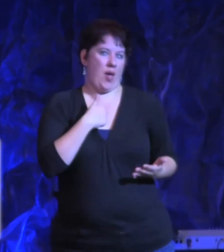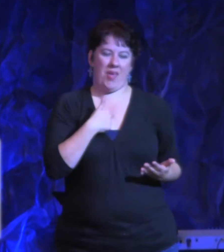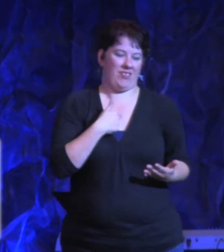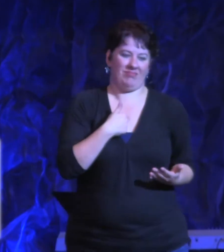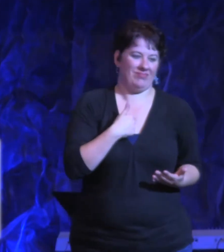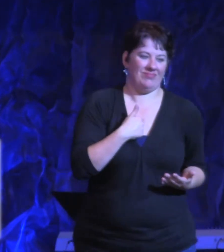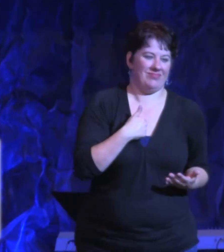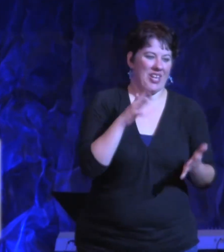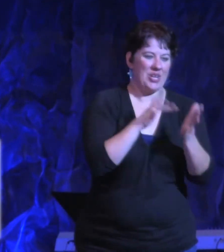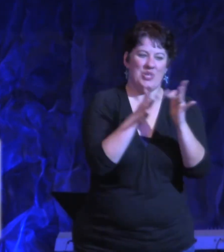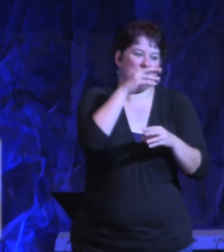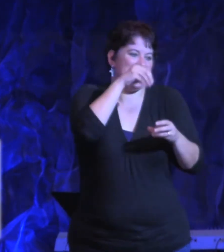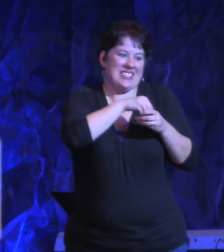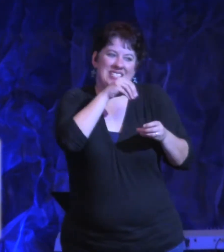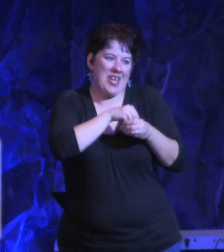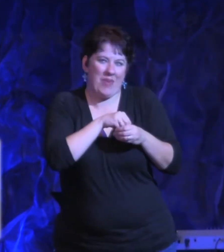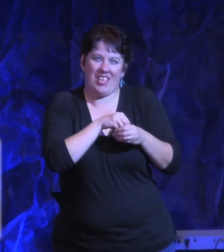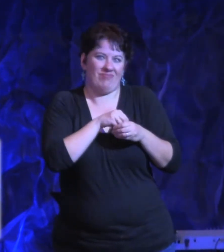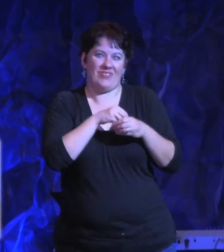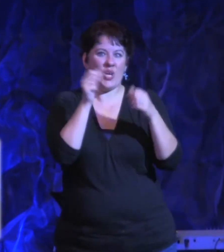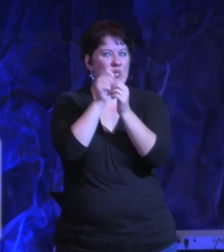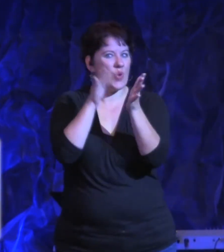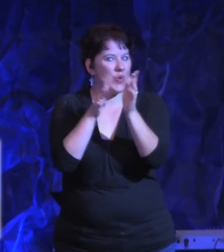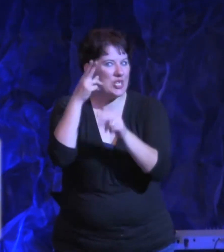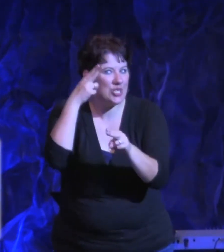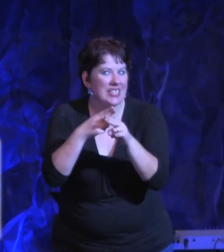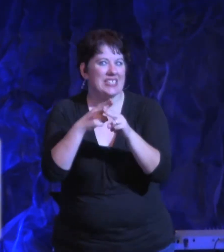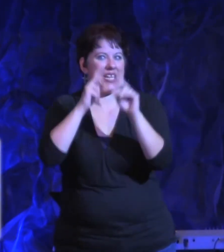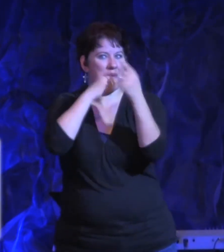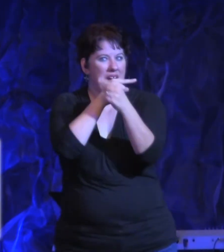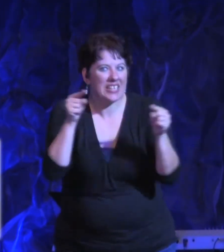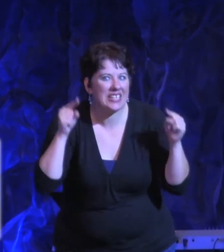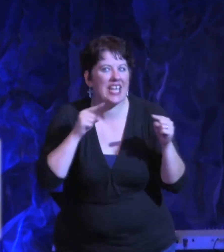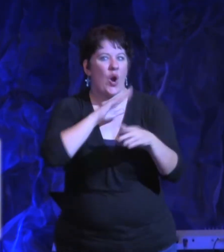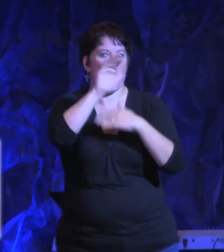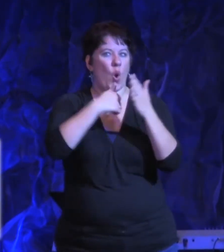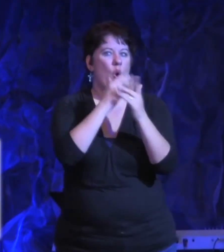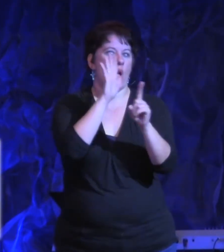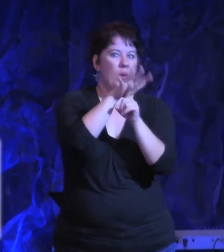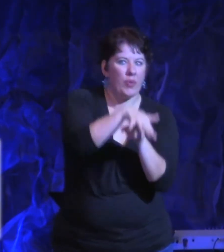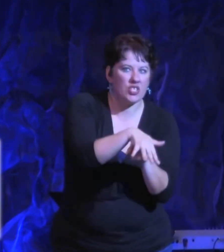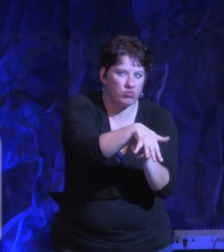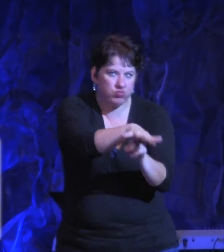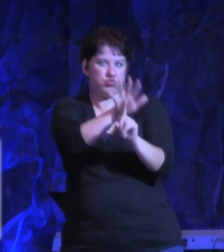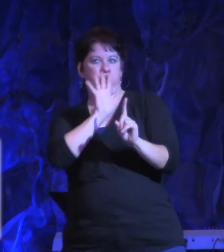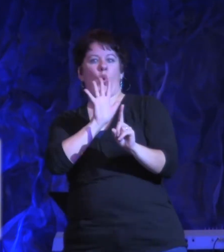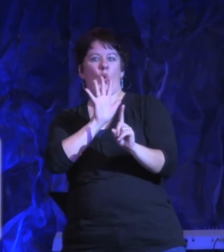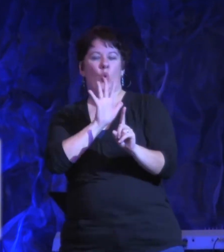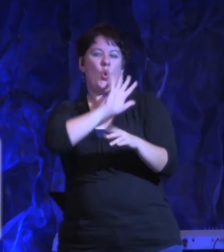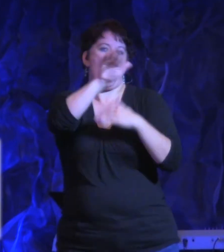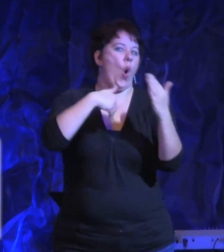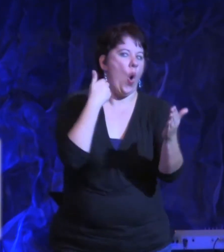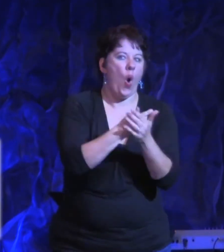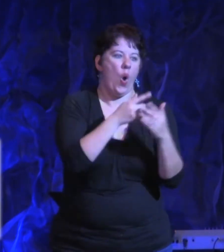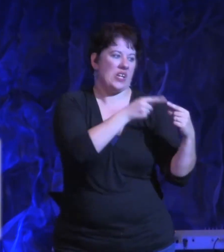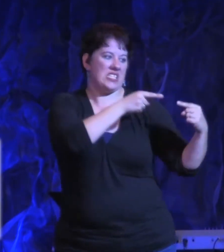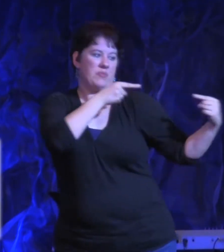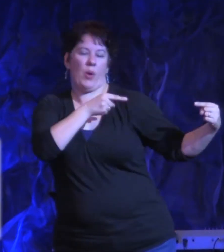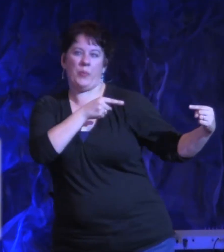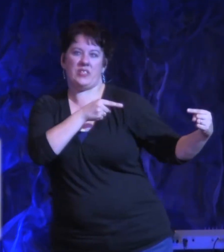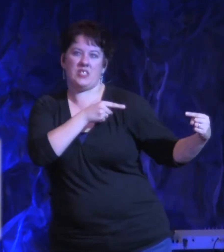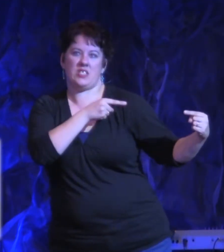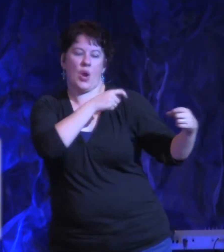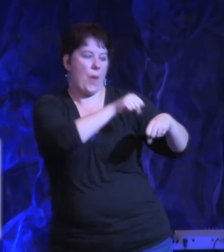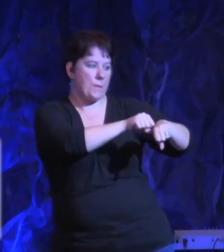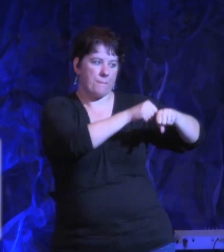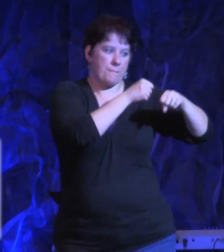Jesus, I say, in Jesus' name, I declare, all oppression is broken off my life, all spiritual opposition is broken off of me.